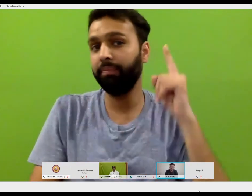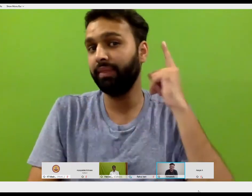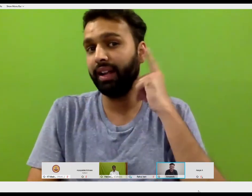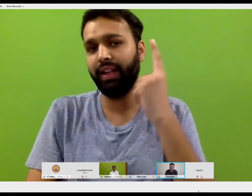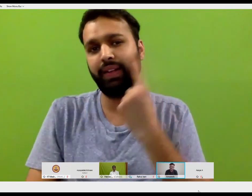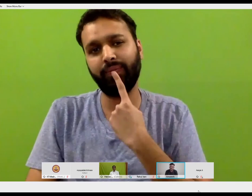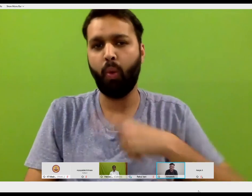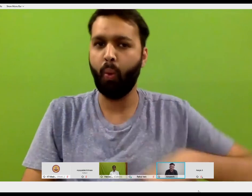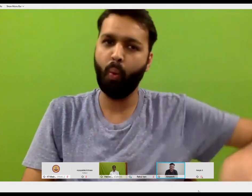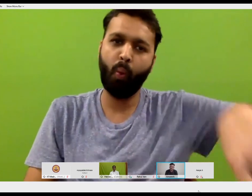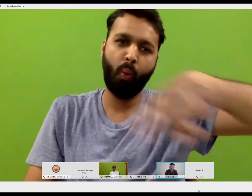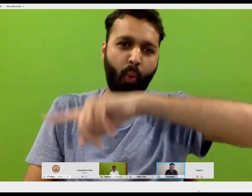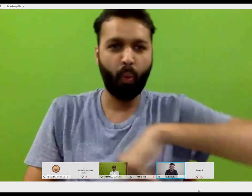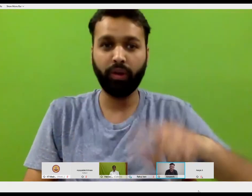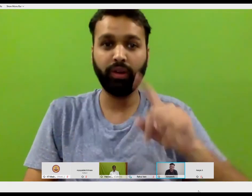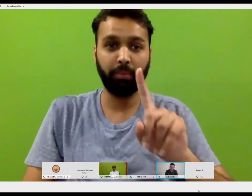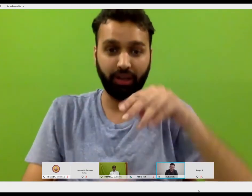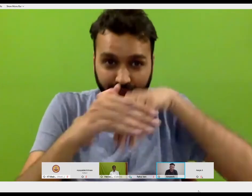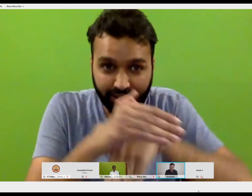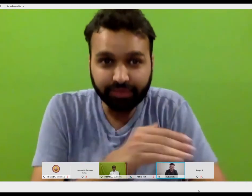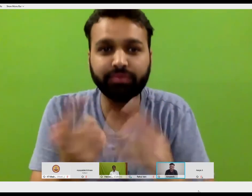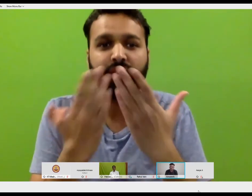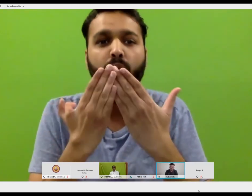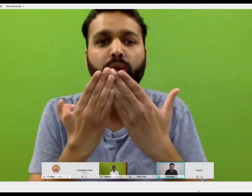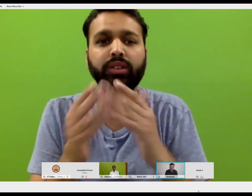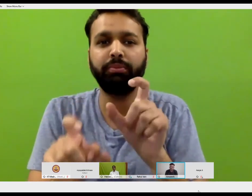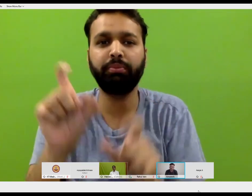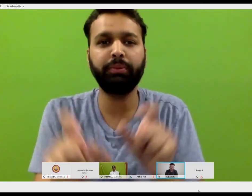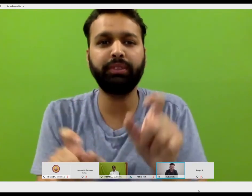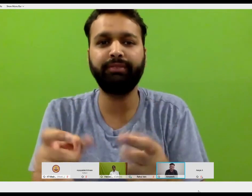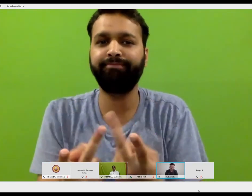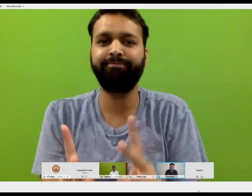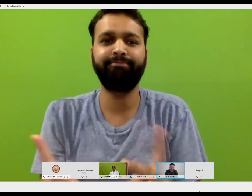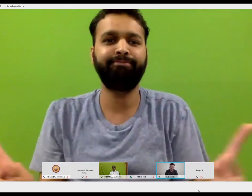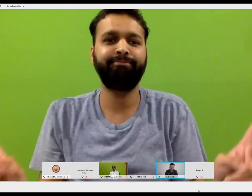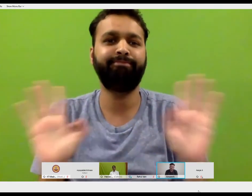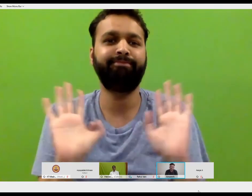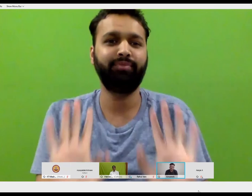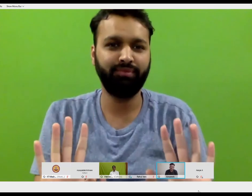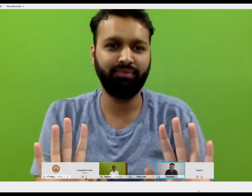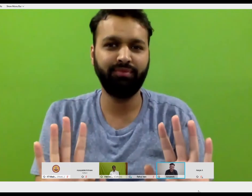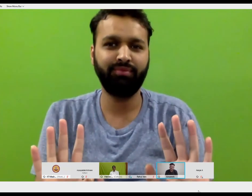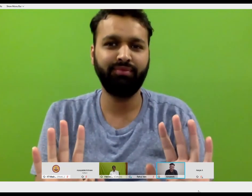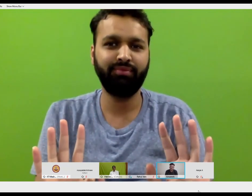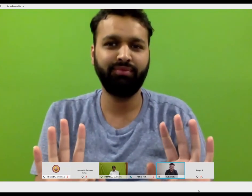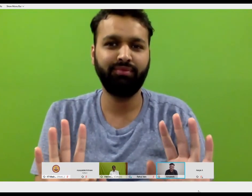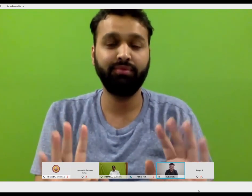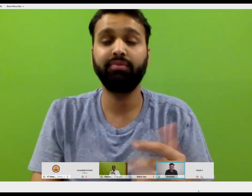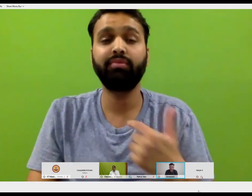different ways, you know. So we are all deaf people, but inside that, we have different